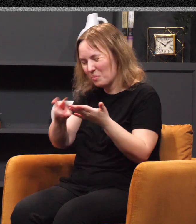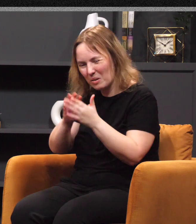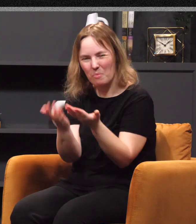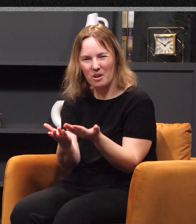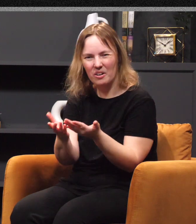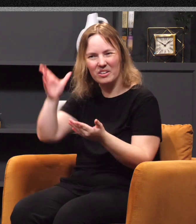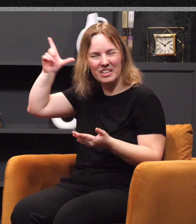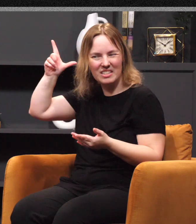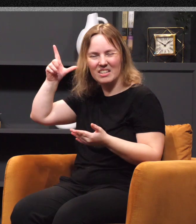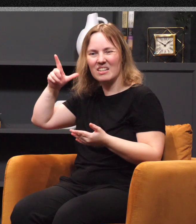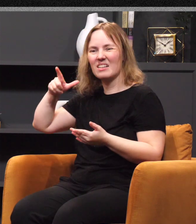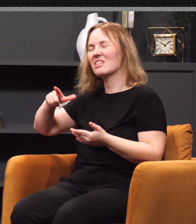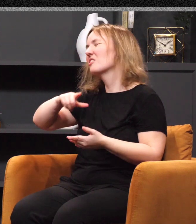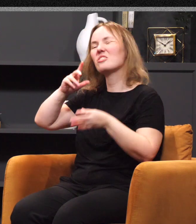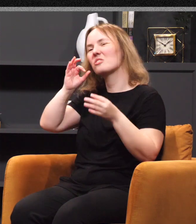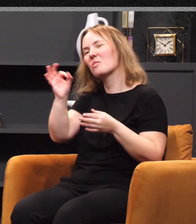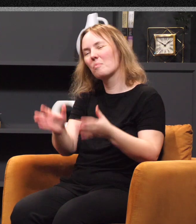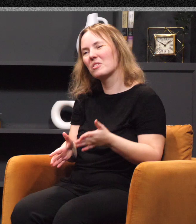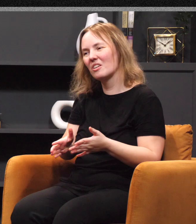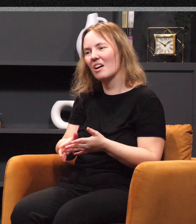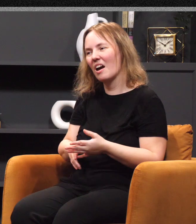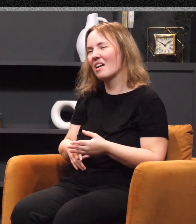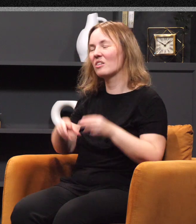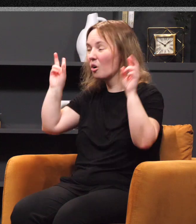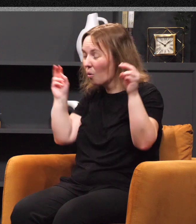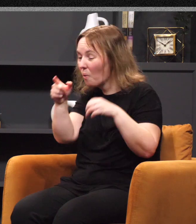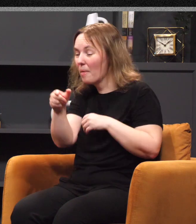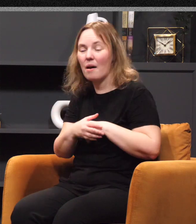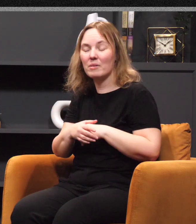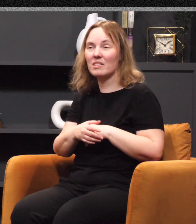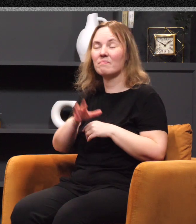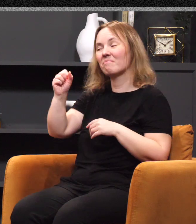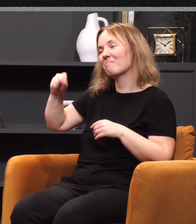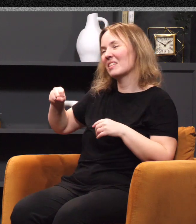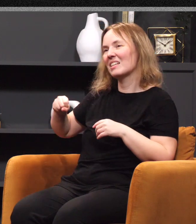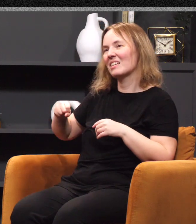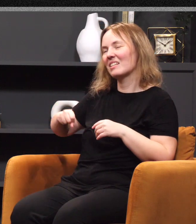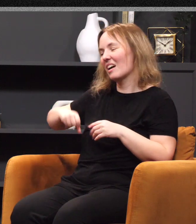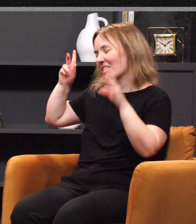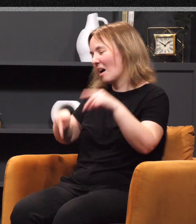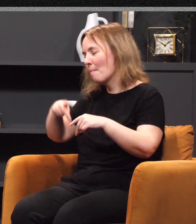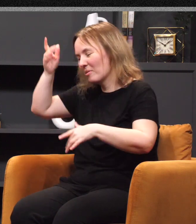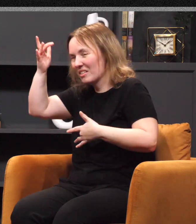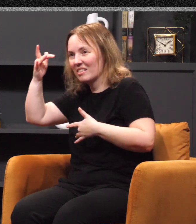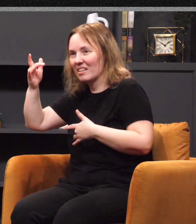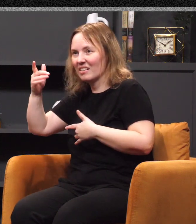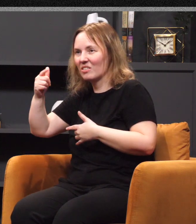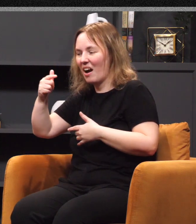can't just listen to someone you enjoy preaching and maybe quote them or say, well, you know, well, that person is sick. Well, they told me that I have to say that I'm not